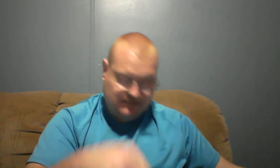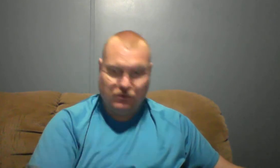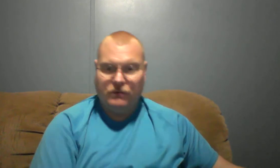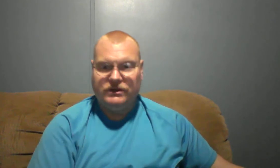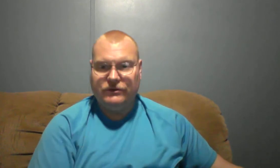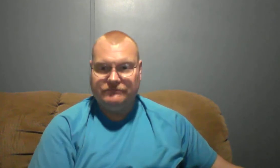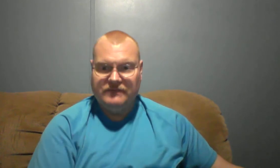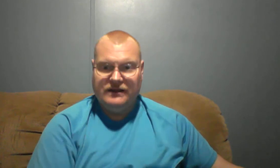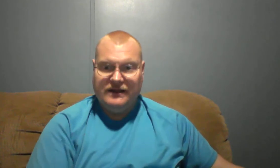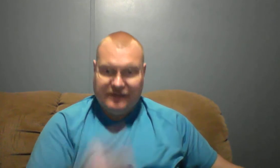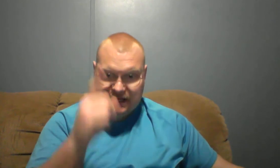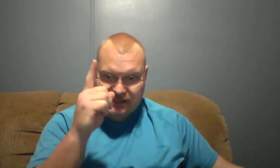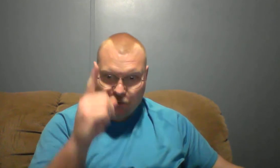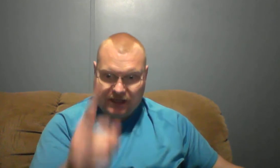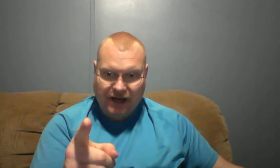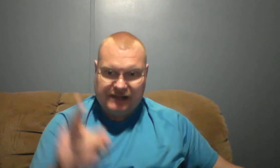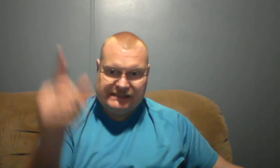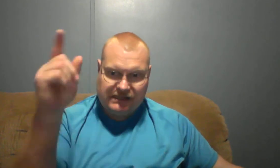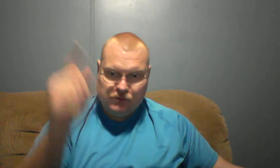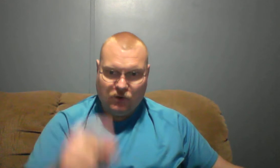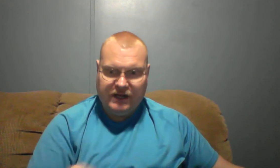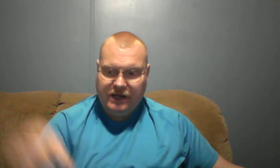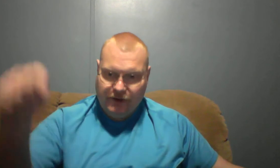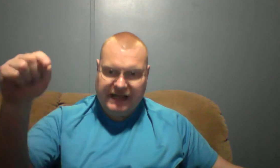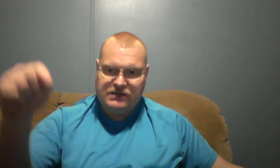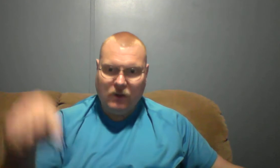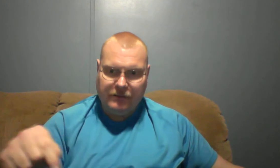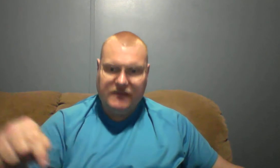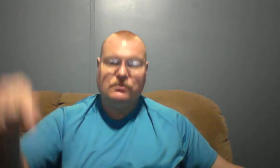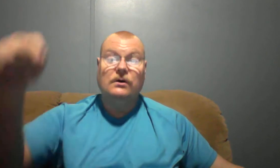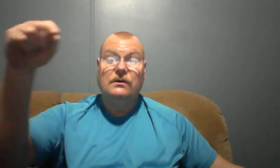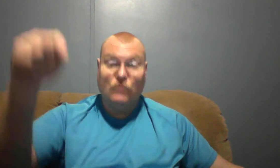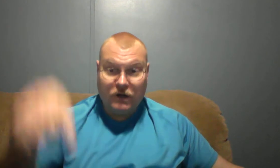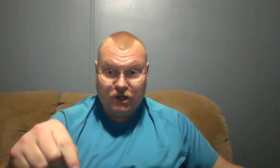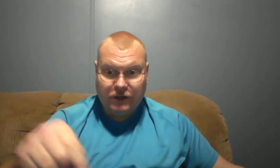what we're doing. This is what God says we're going to do. guess what people were doing it.